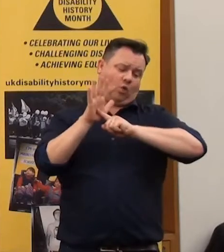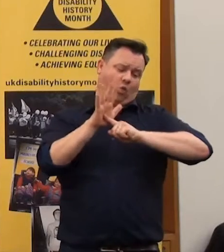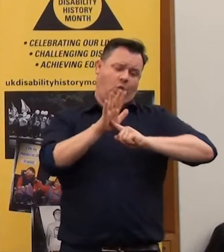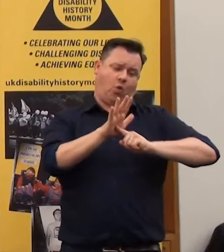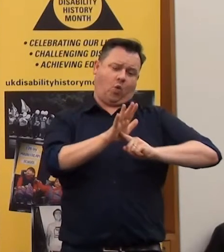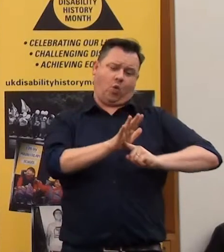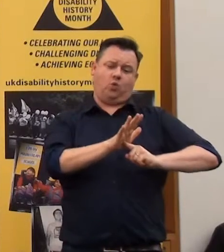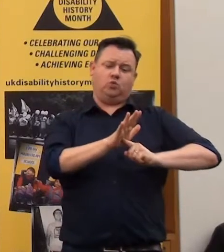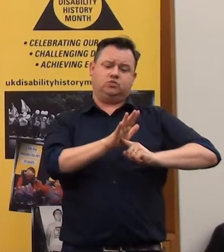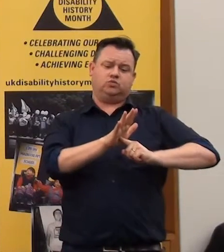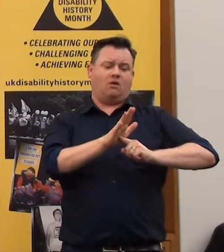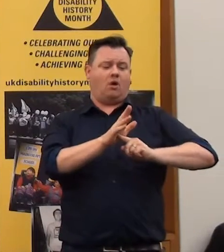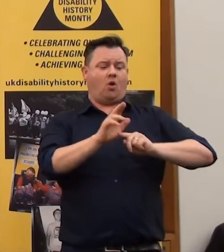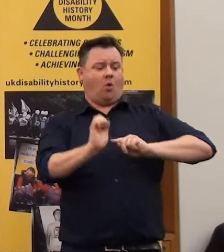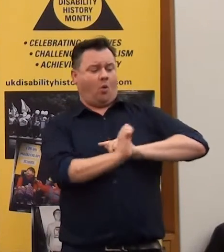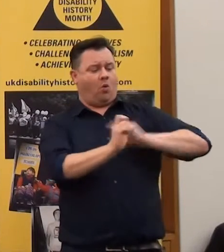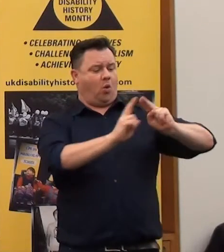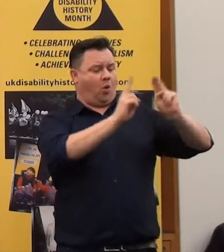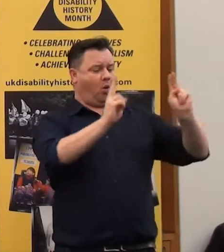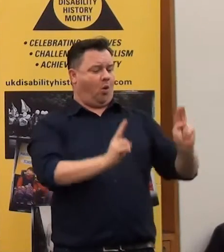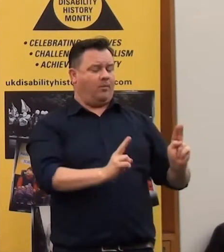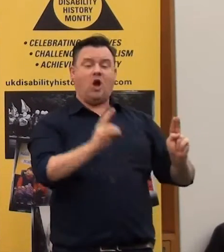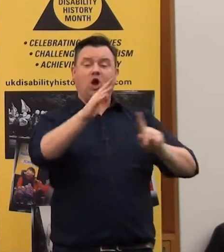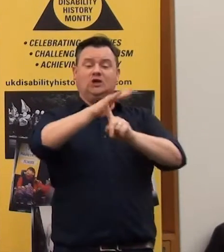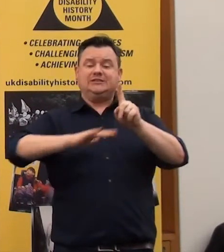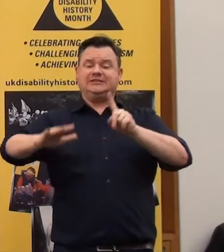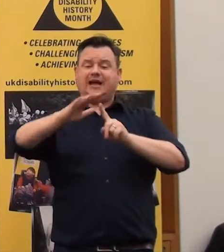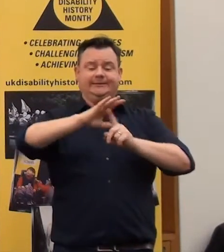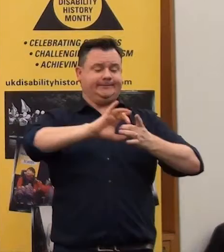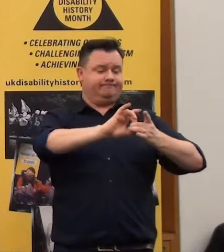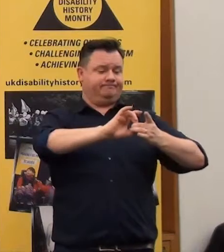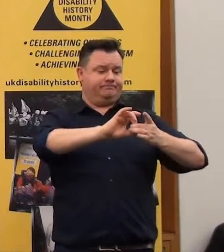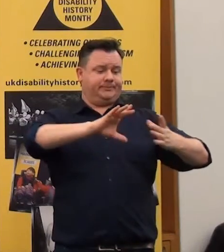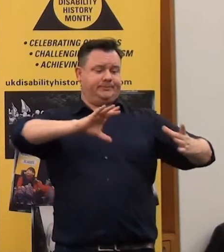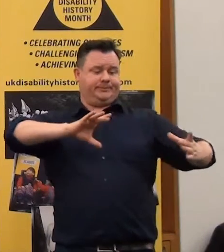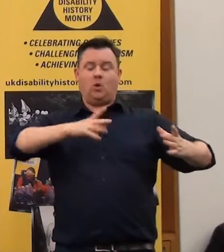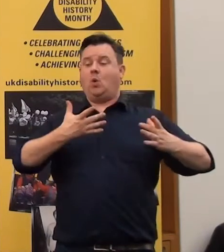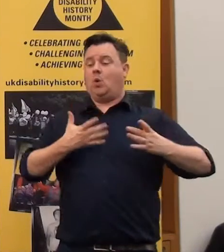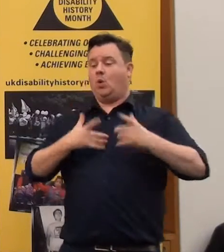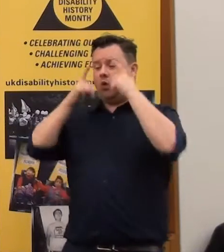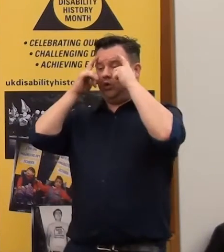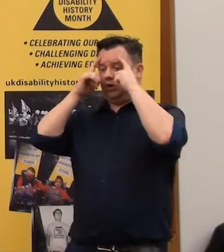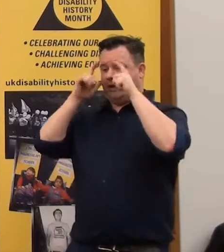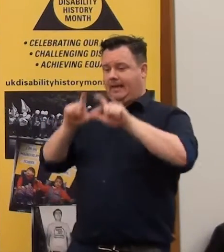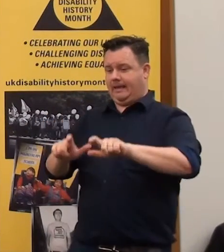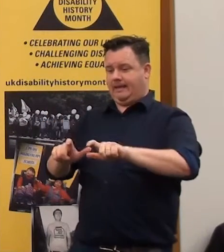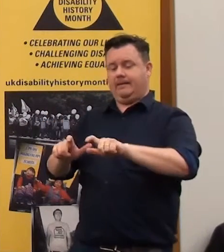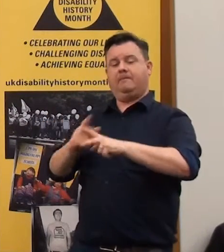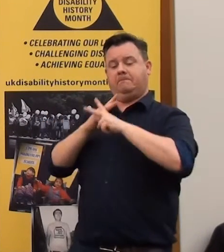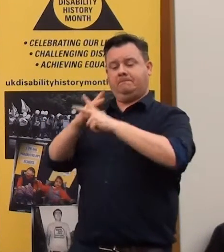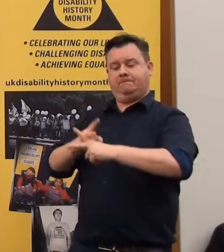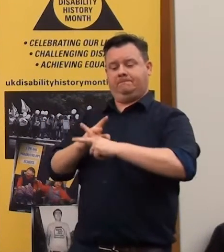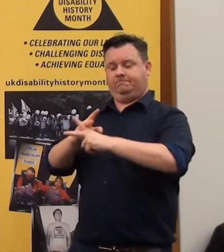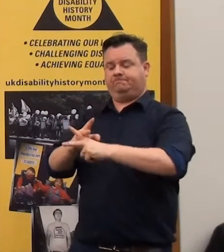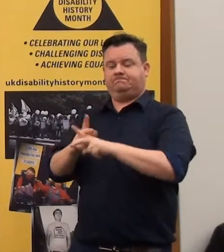or back into their own homes, away from society and sometimes out of their homes into residential care so that they can't fulfil their artistic